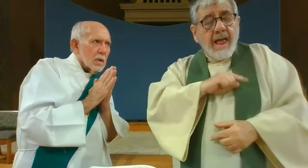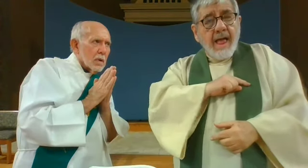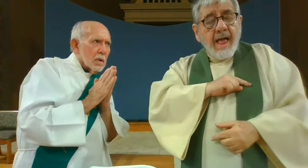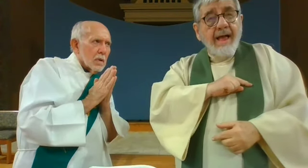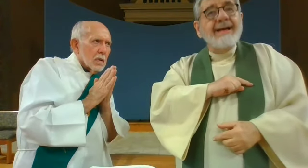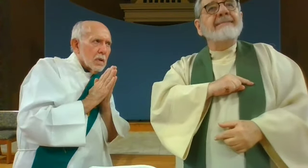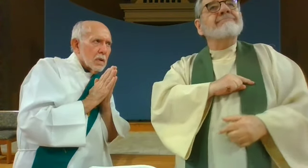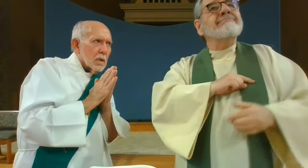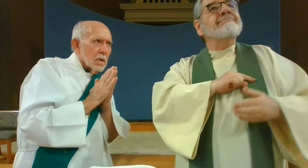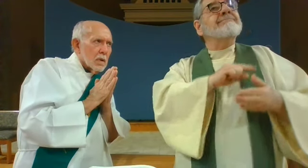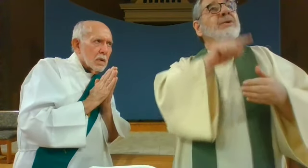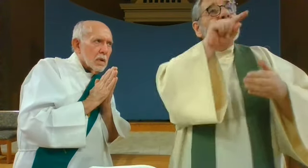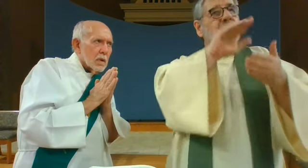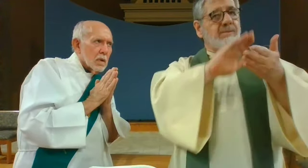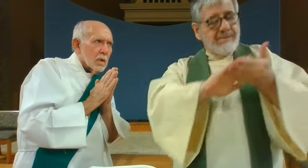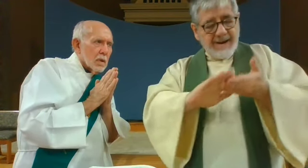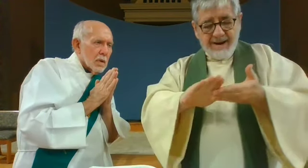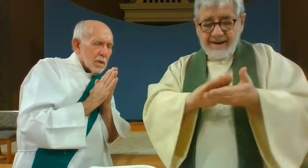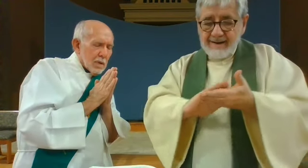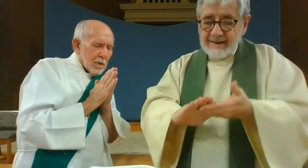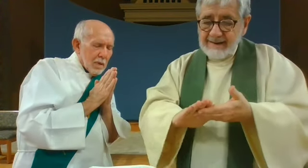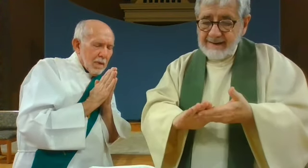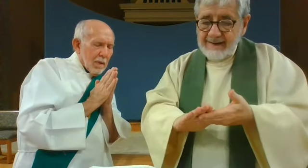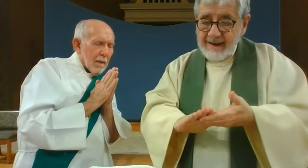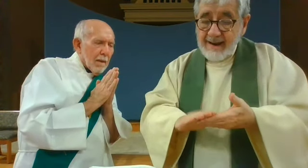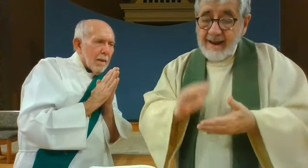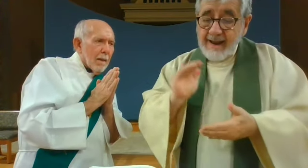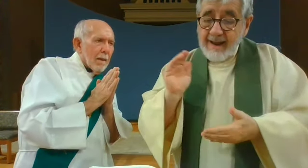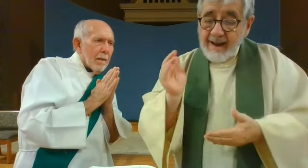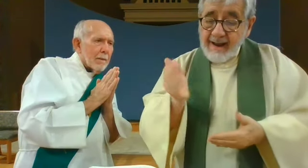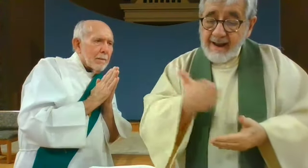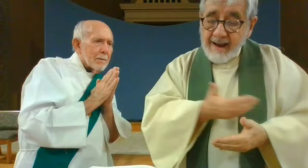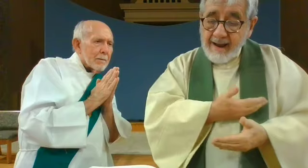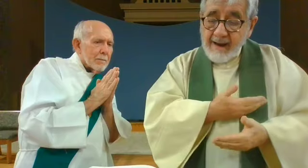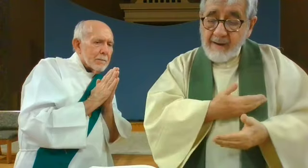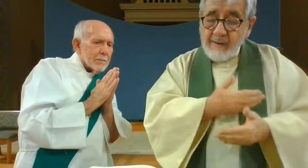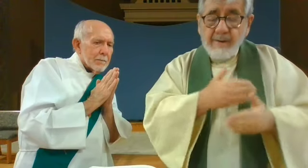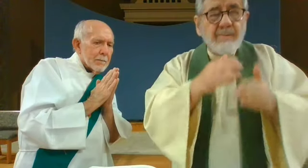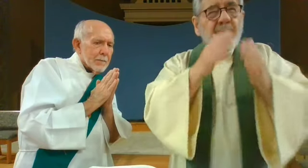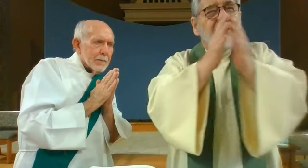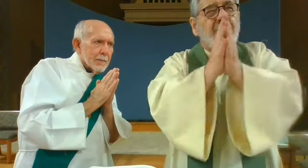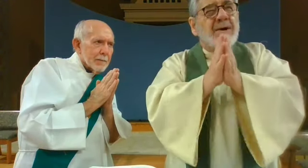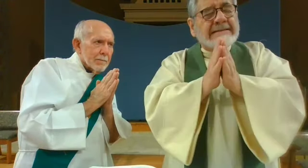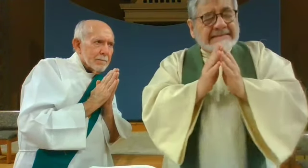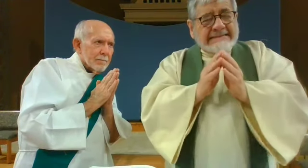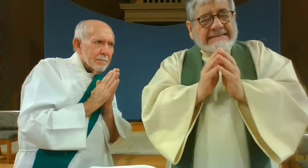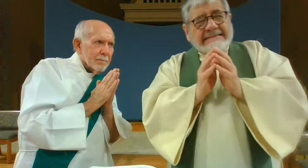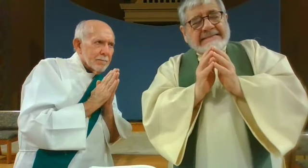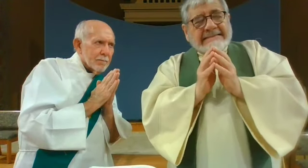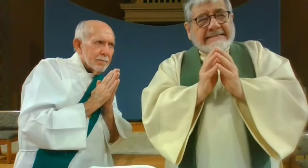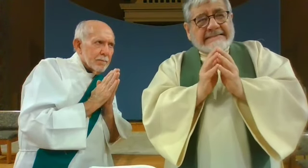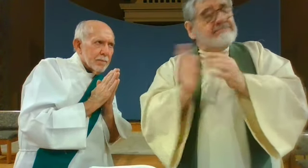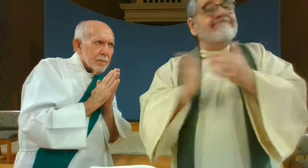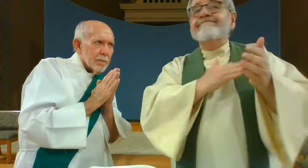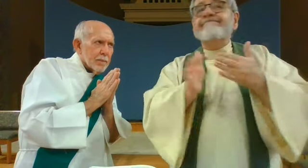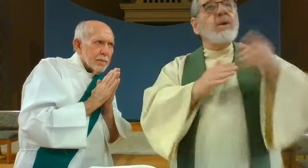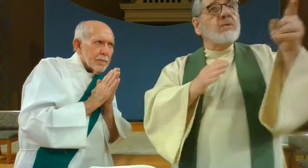to pardon what conscience dreads and to give what prayer does not dare to